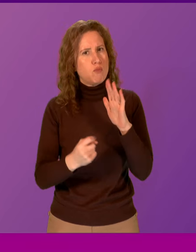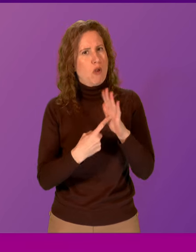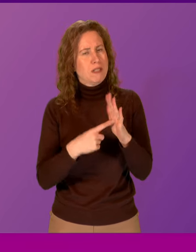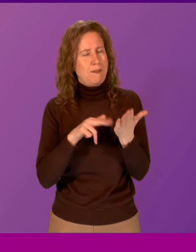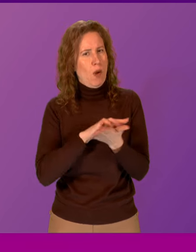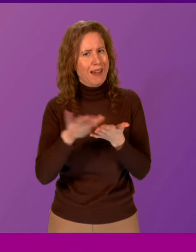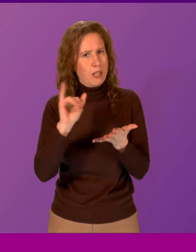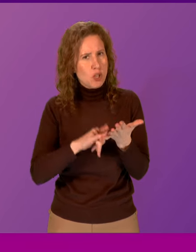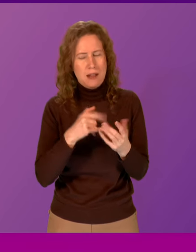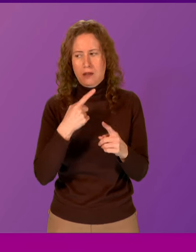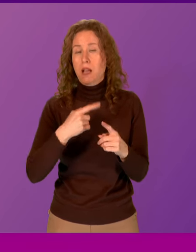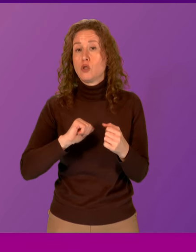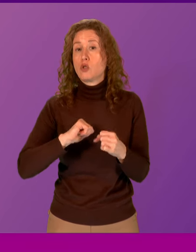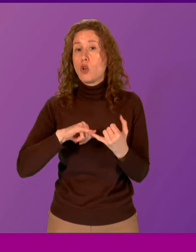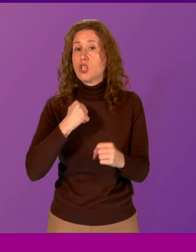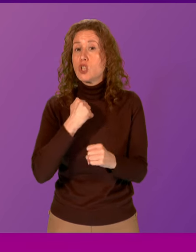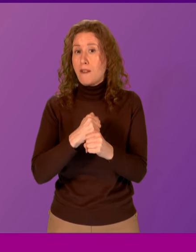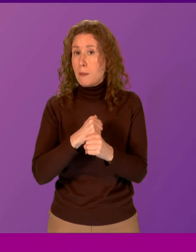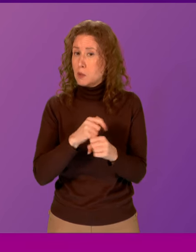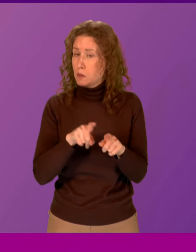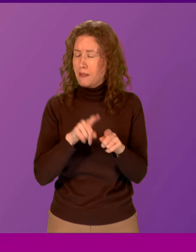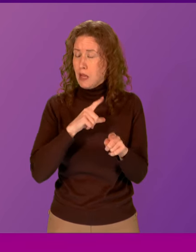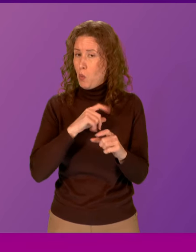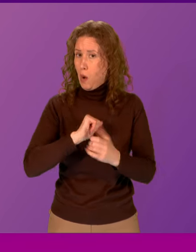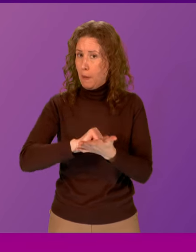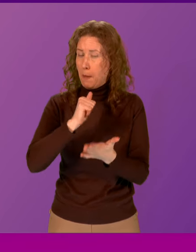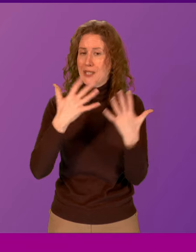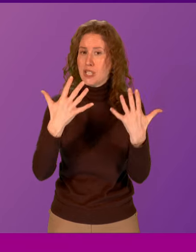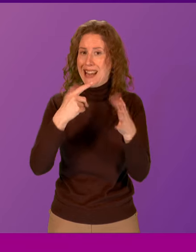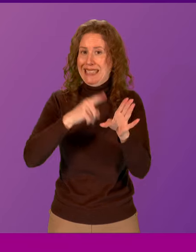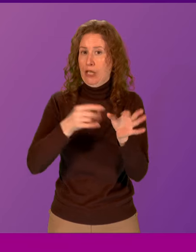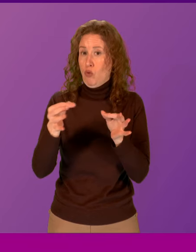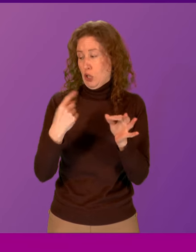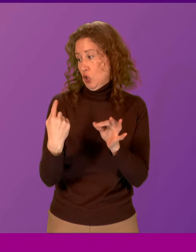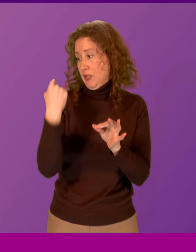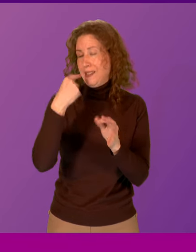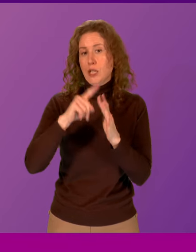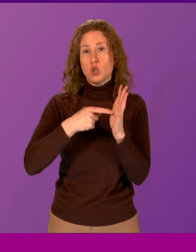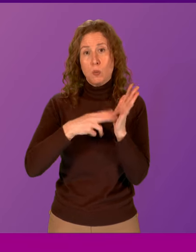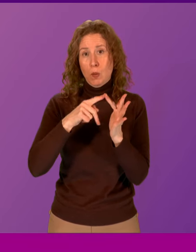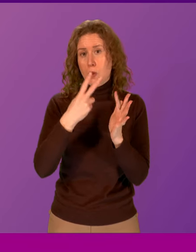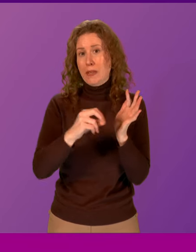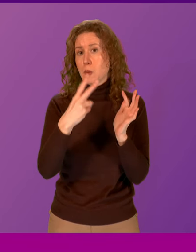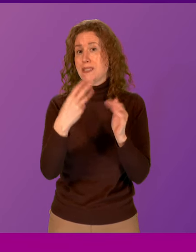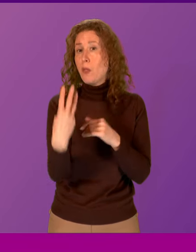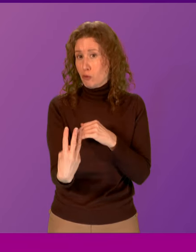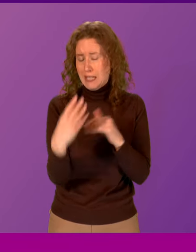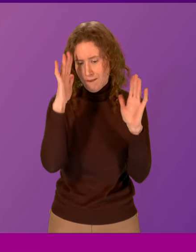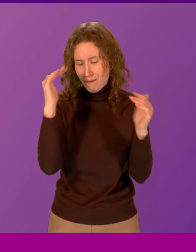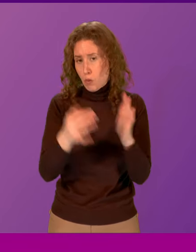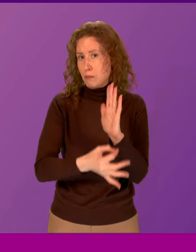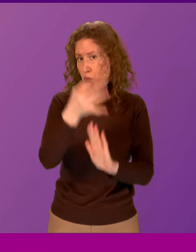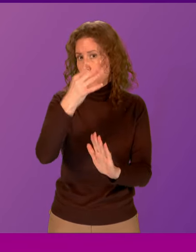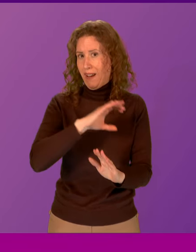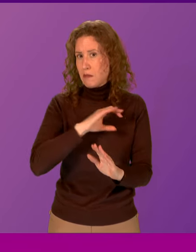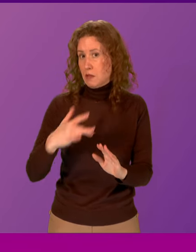NHS and the Scottish Government, which is why we published a 10-year strategy in June 2023 focused on improving cancer survival